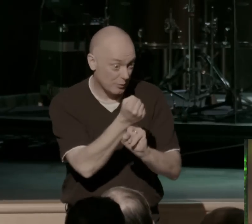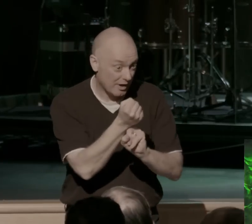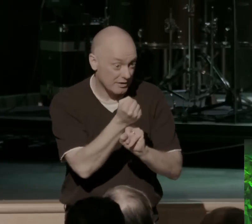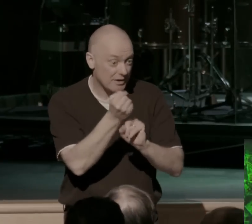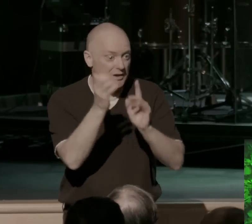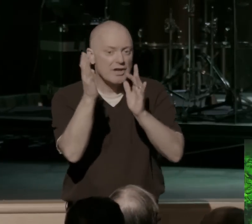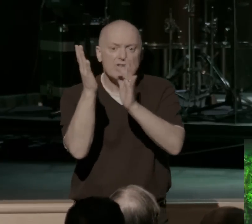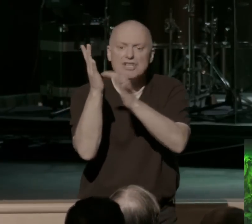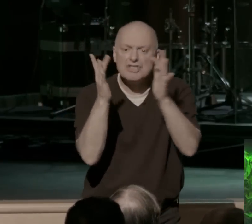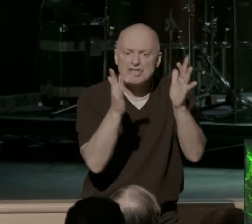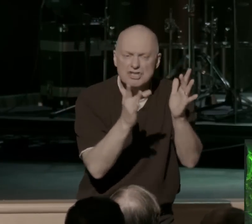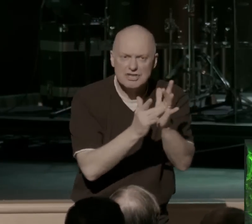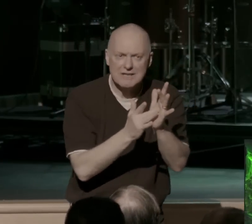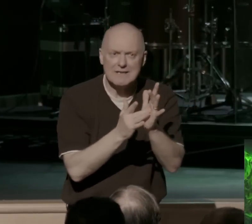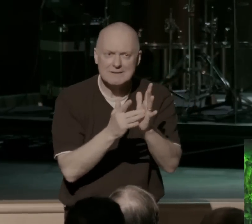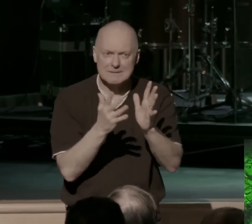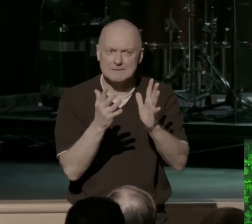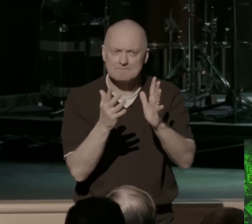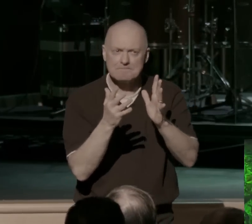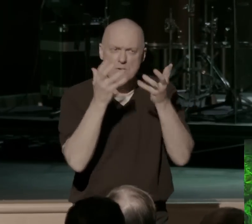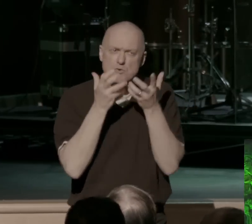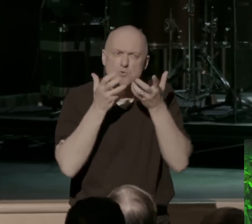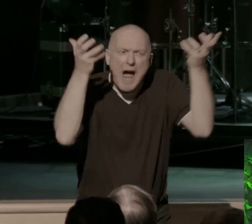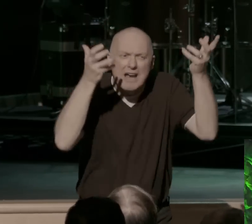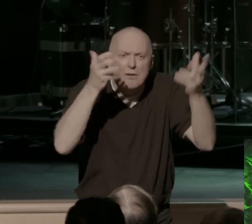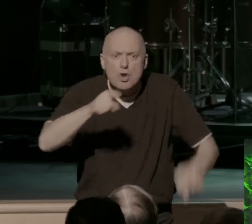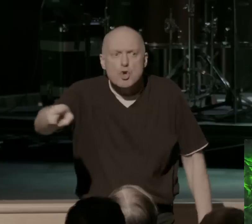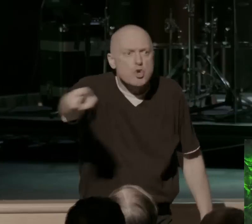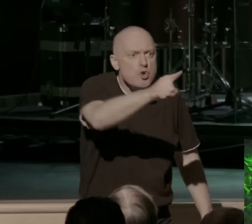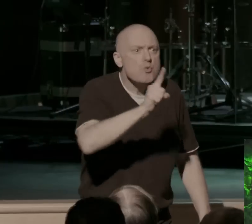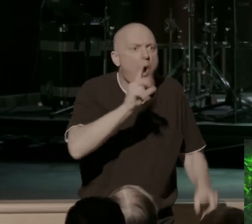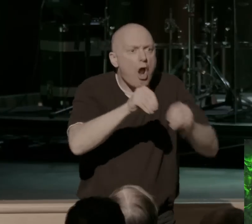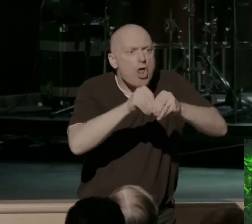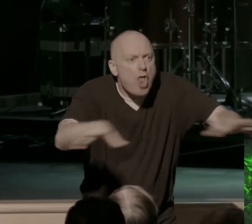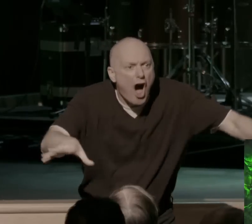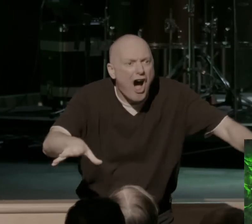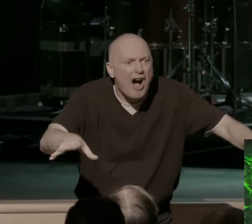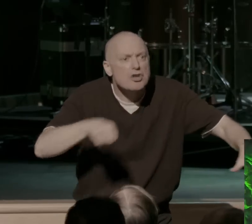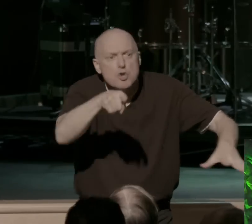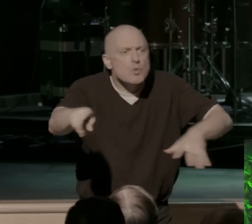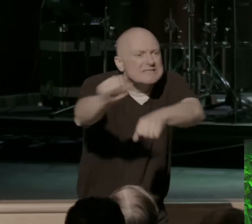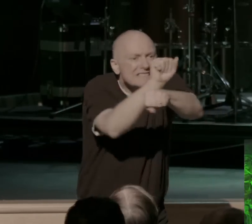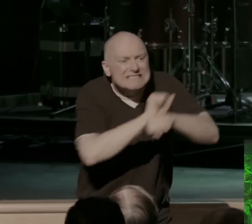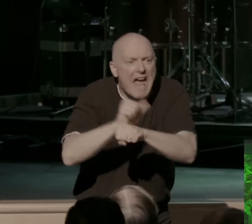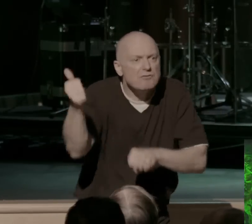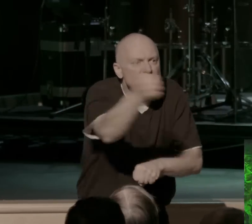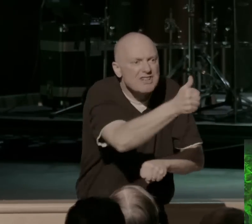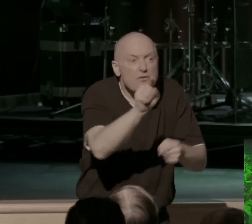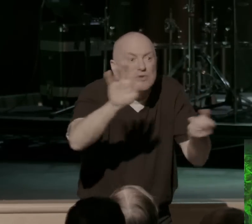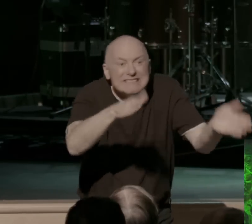he brings the right amount of intensity when he cries out, you're lost, you're enslaved, you're dead.